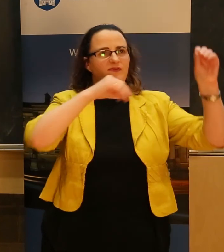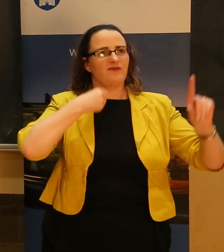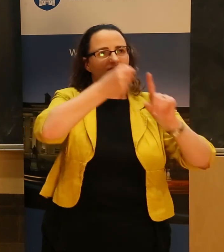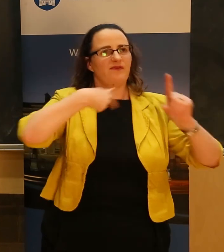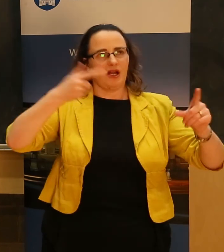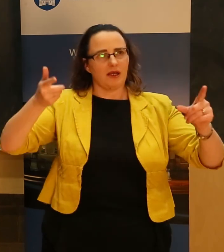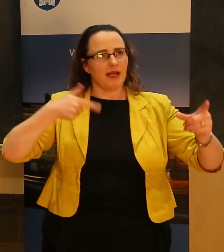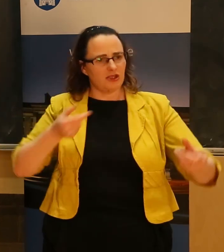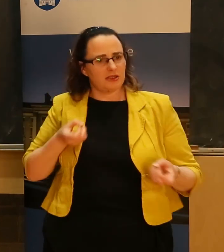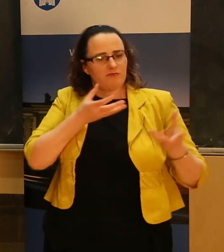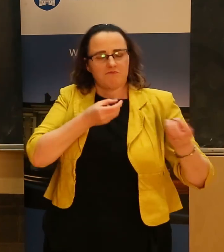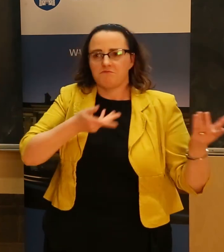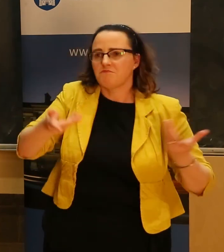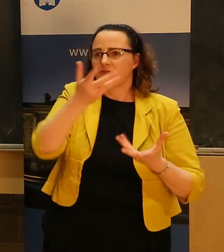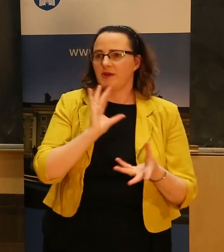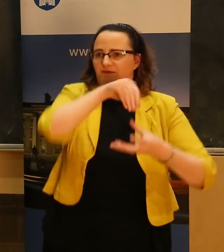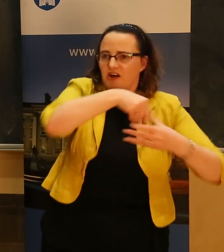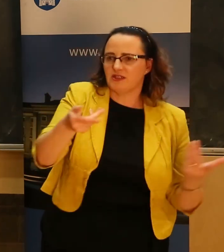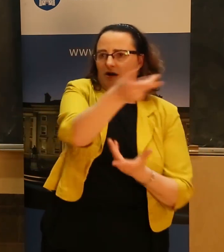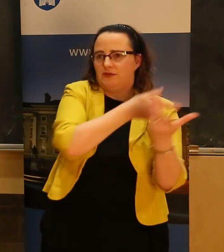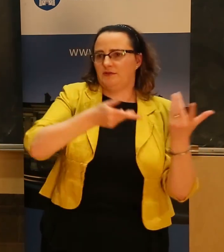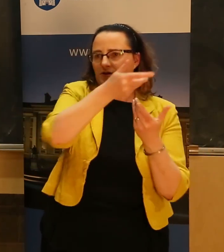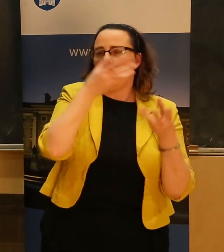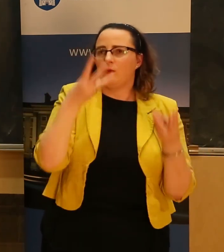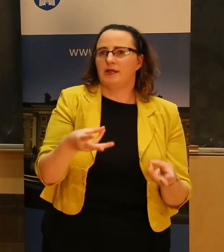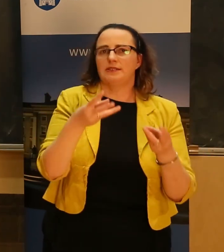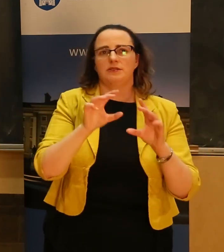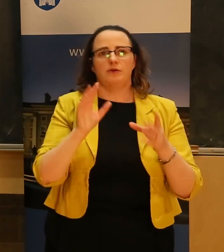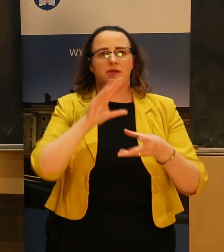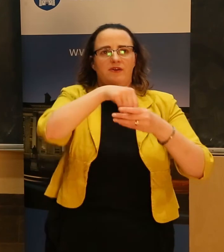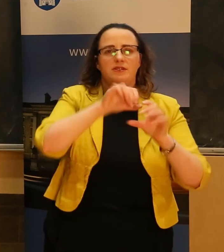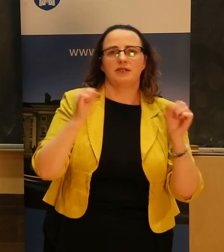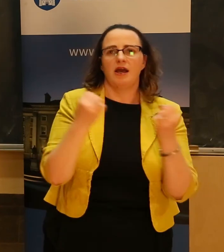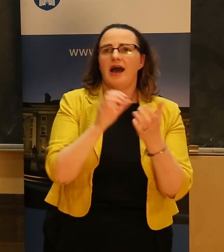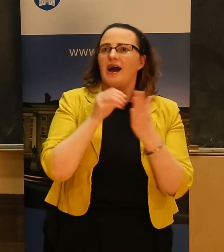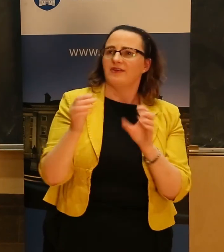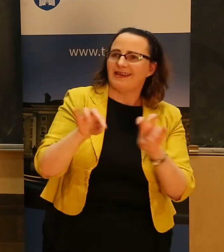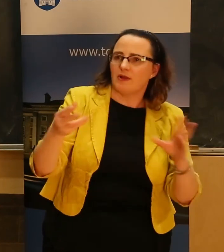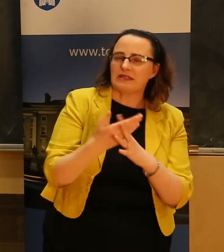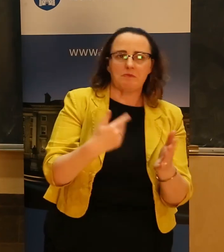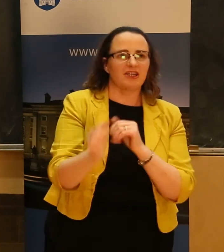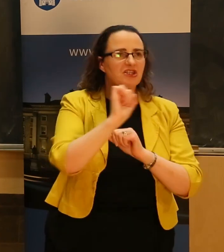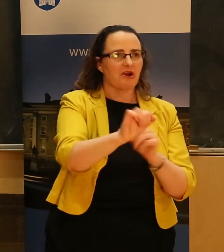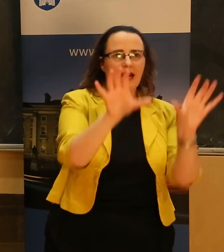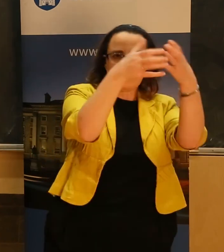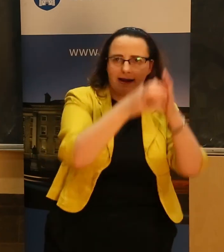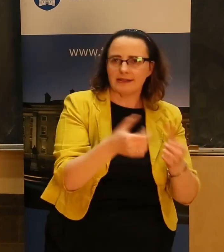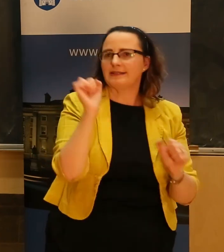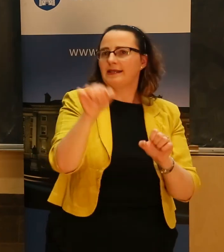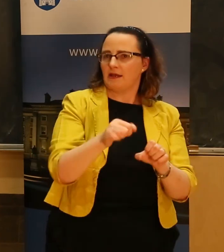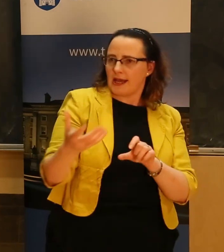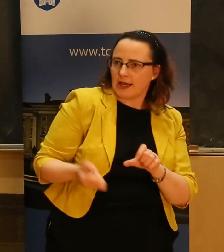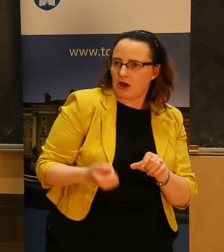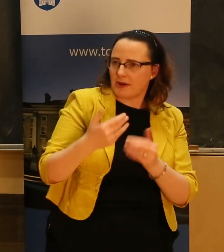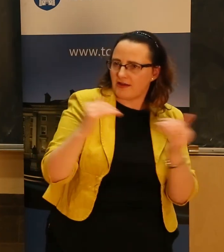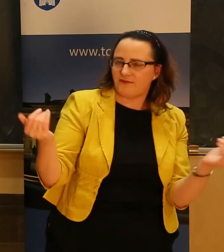fight. I want to create a society where everybody has equal access to public services no matter their class, their income or their beliefs.